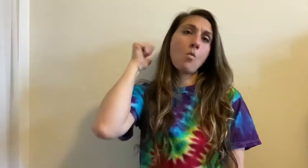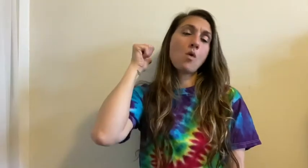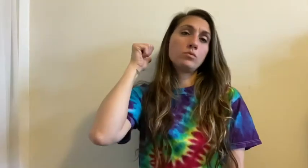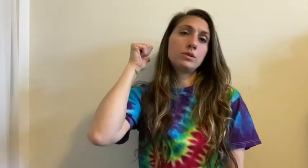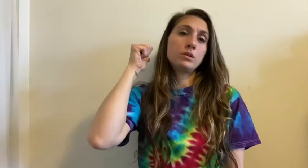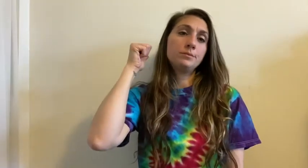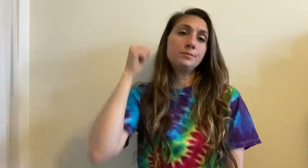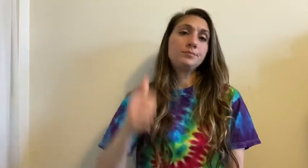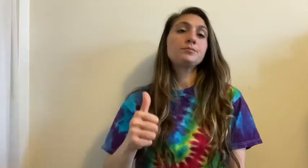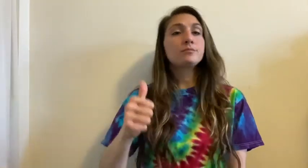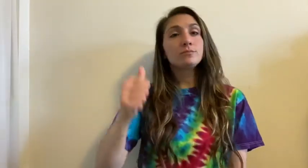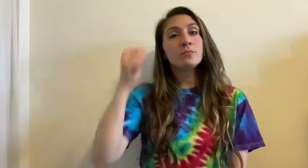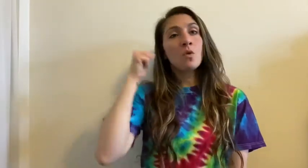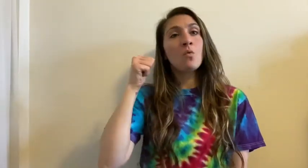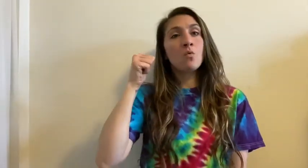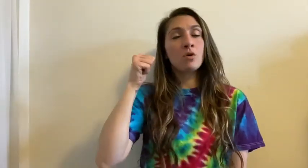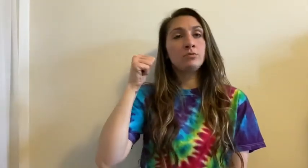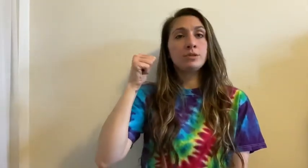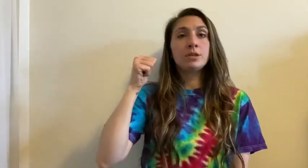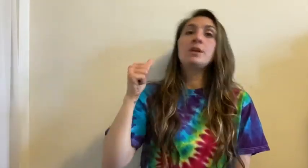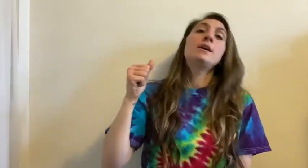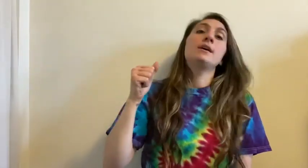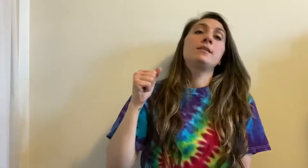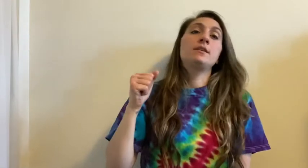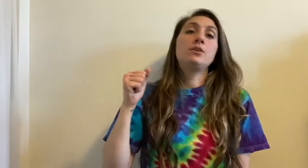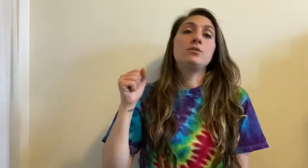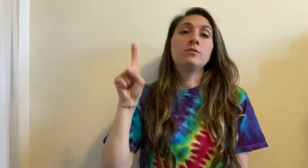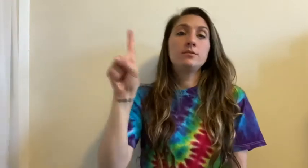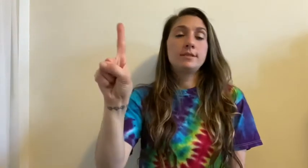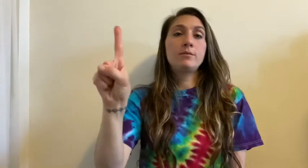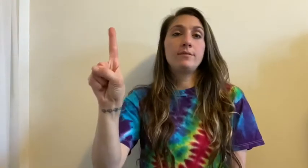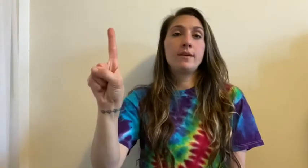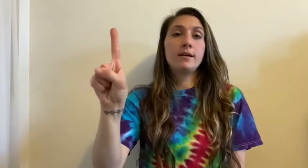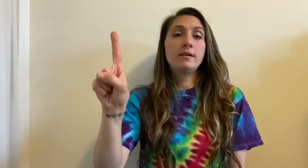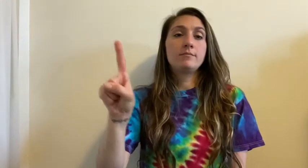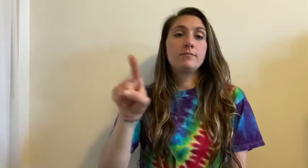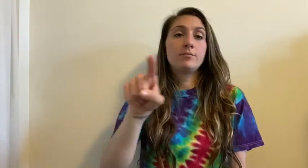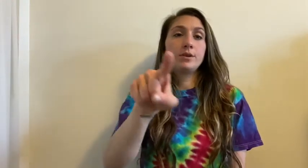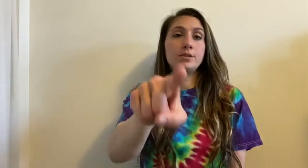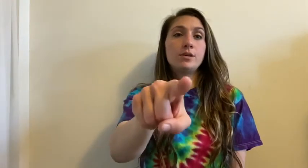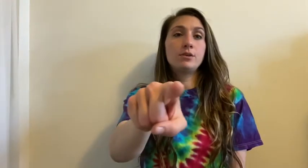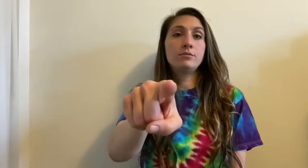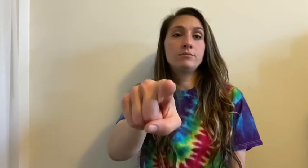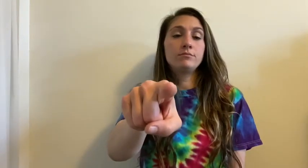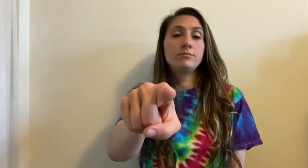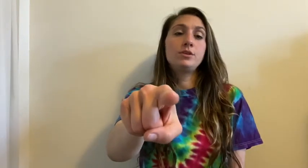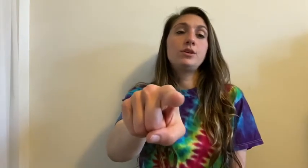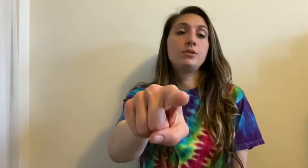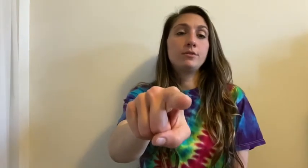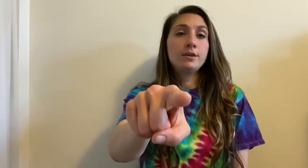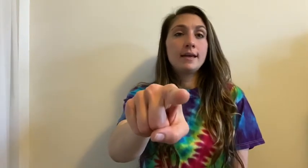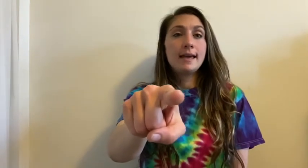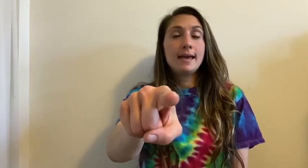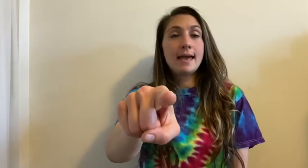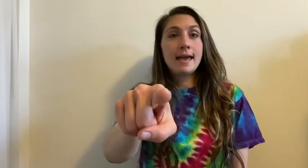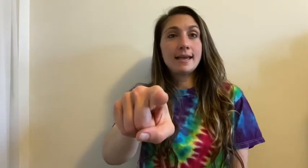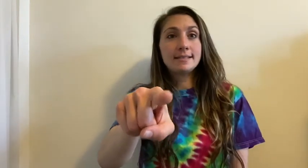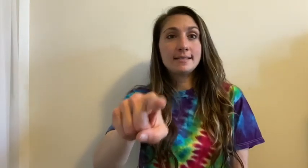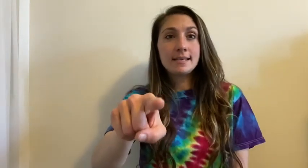Won't. Won't. Then you, take one finger, point to you. You. And sing.